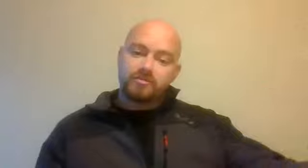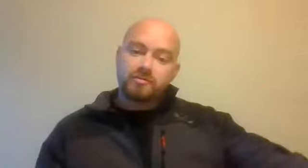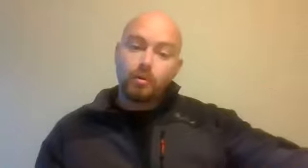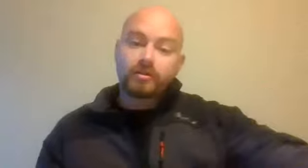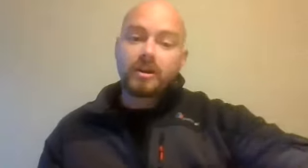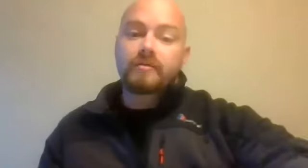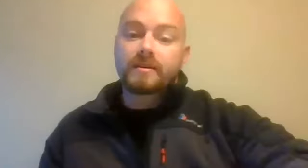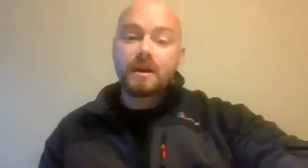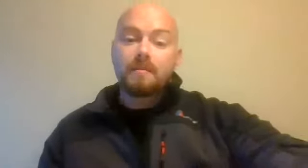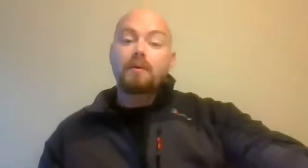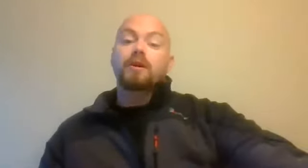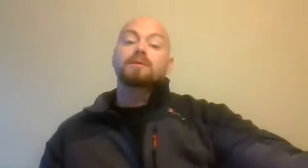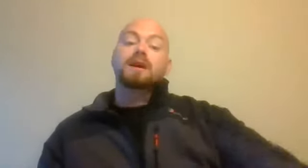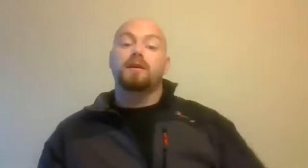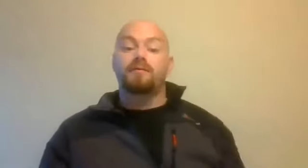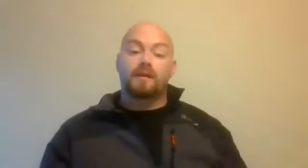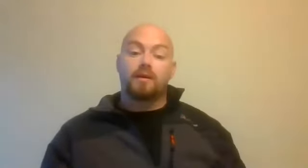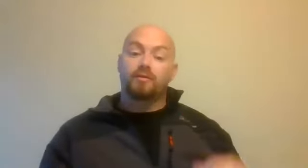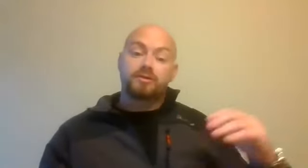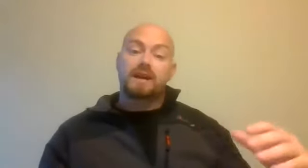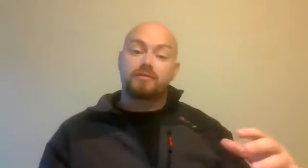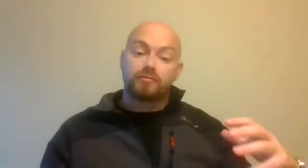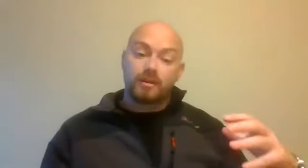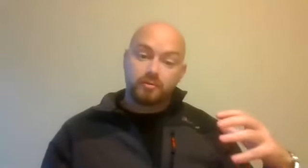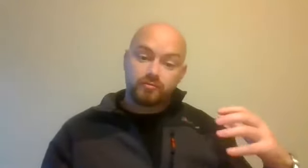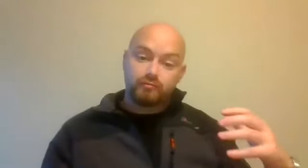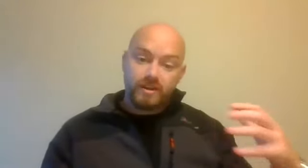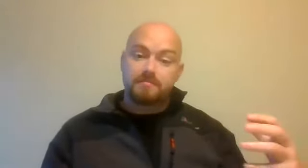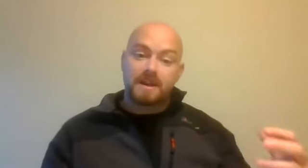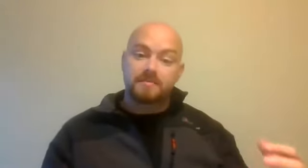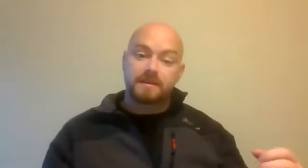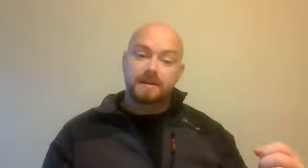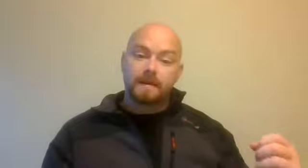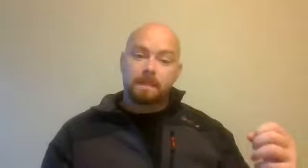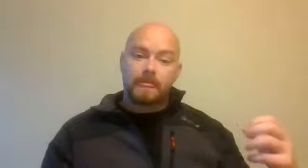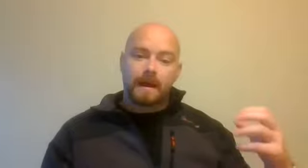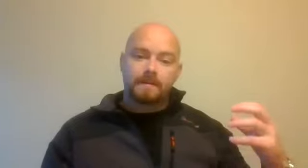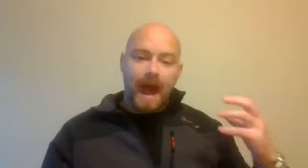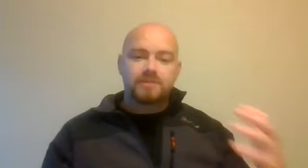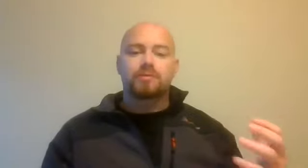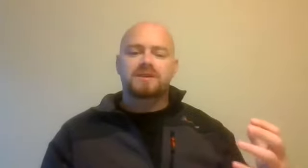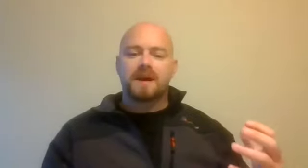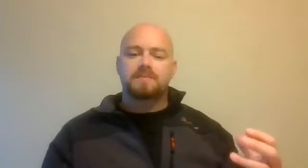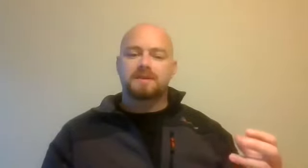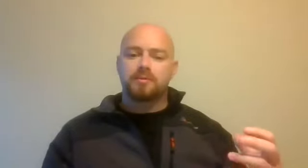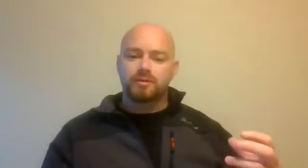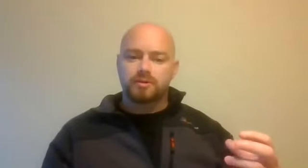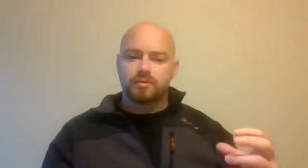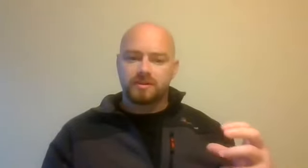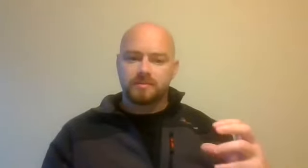introduce a book that I read back when I was starting off understanding risk management and actual risk management as opposed to, I suppose,